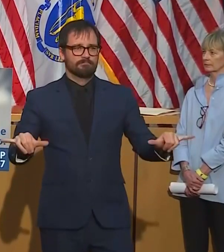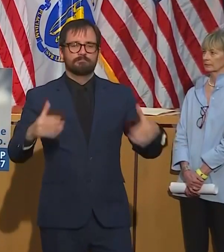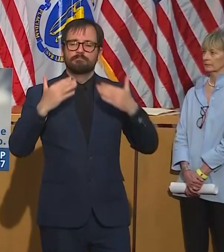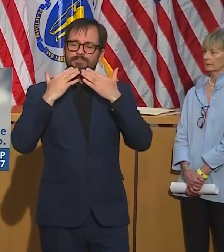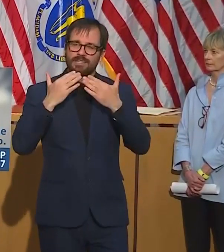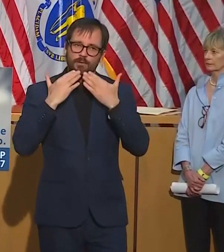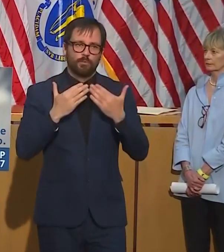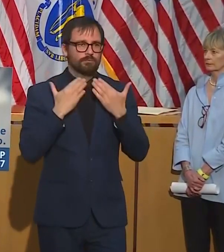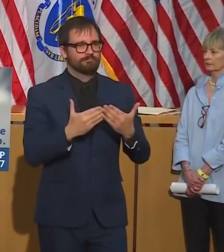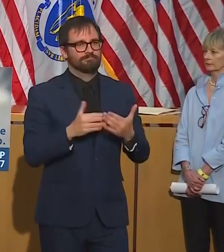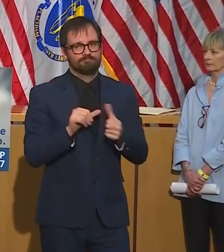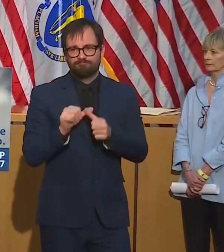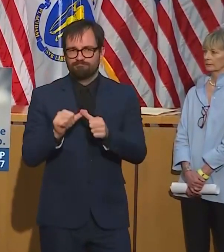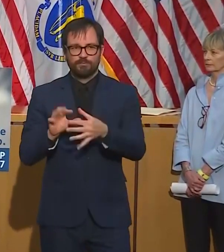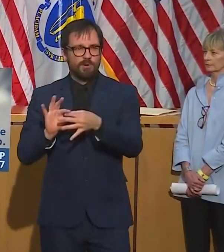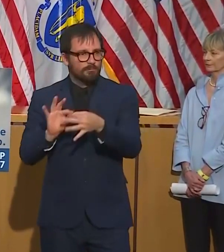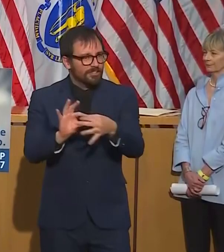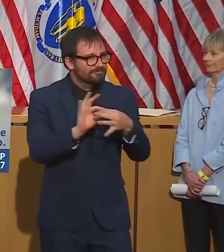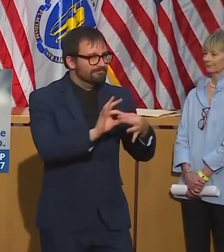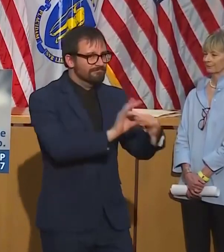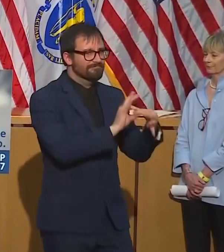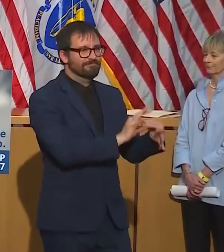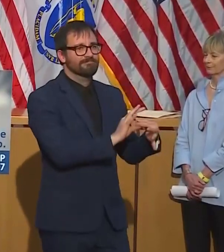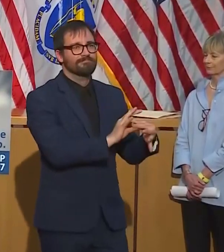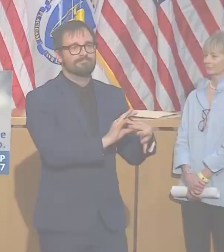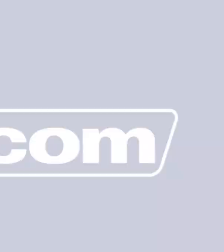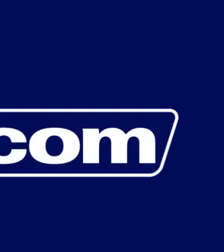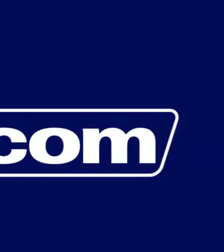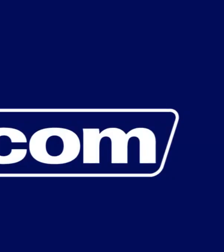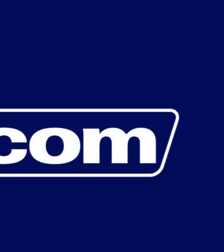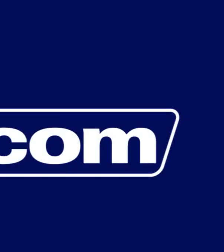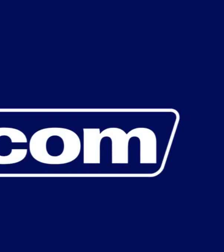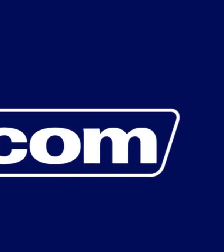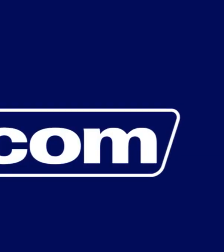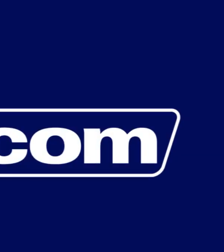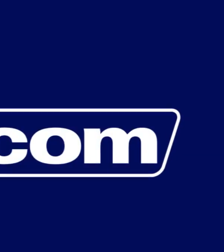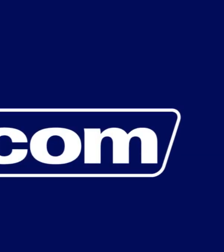what the next act will look like here in the Commonwealth. Thank you.